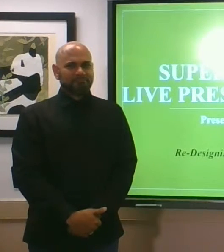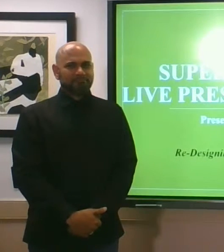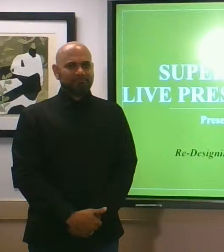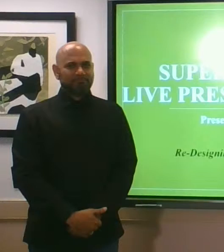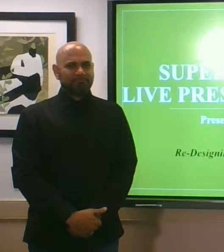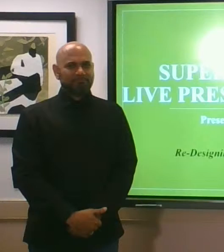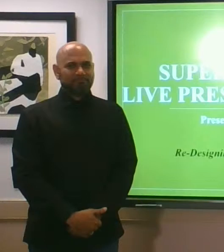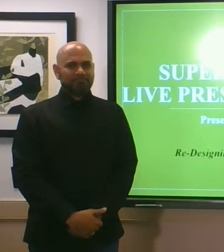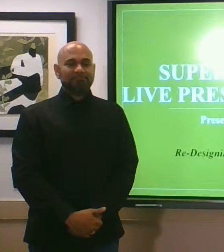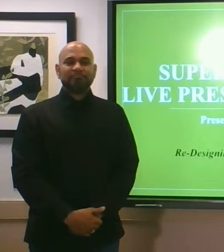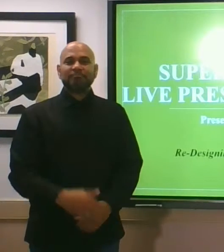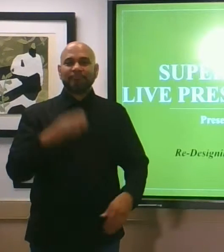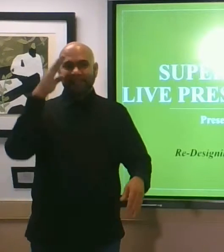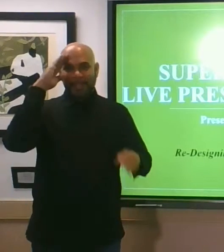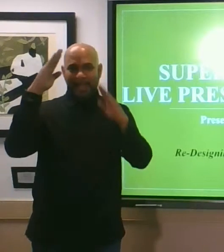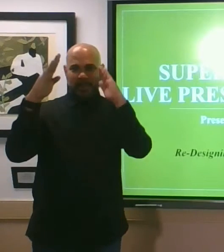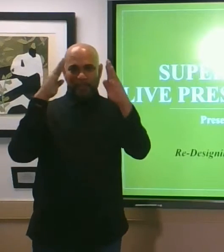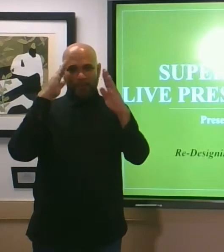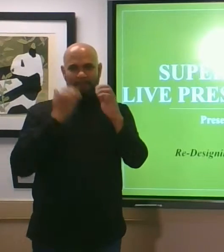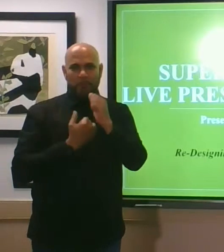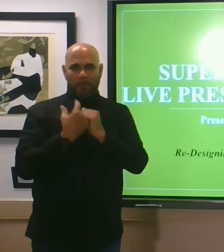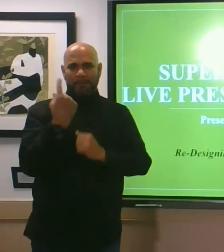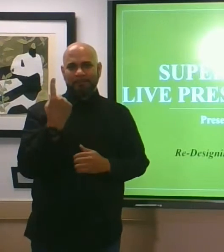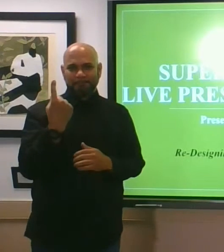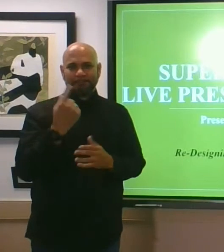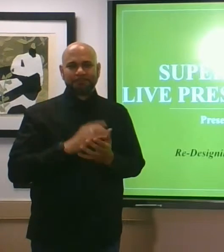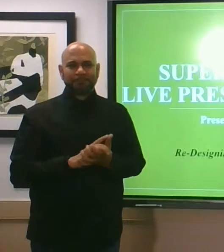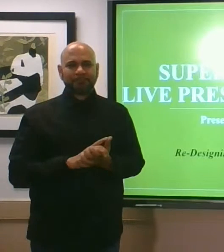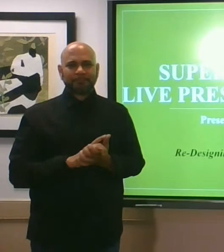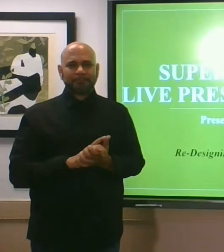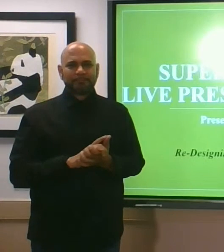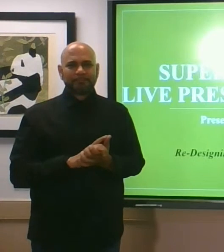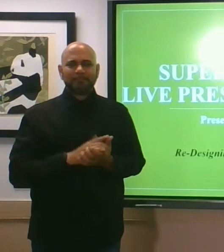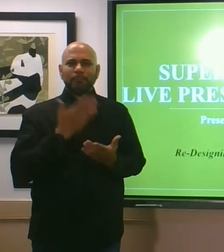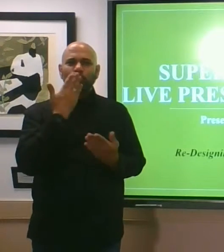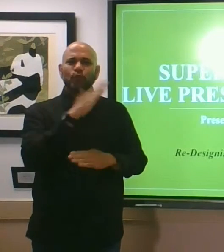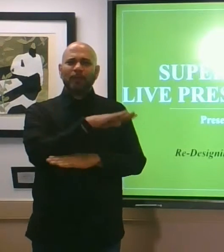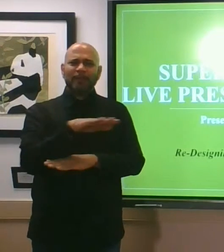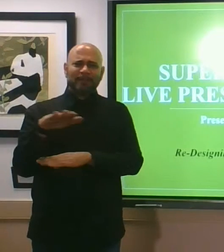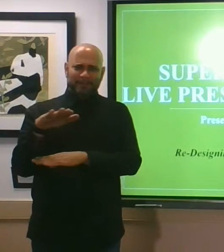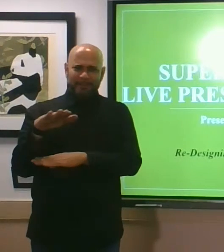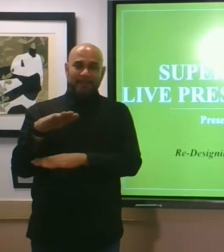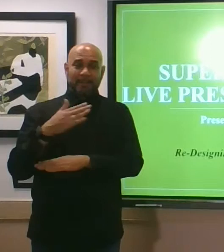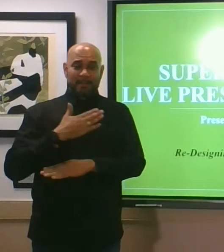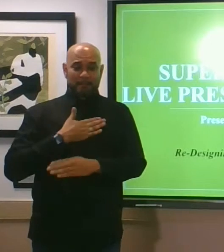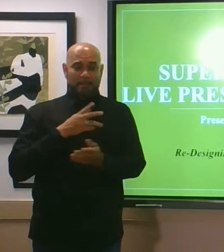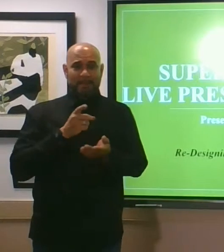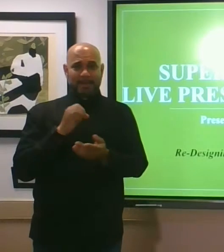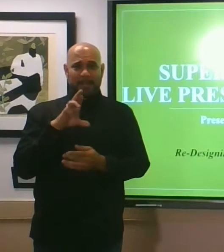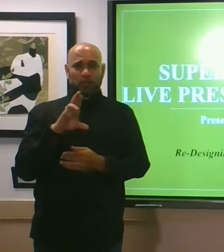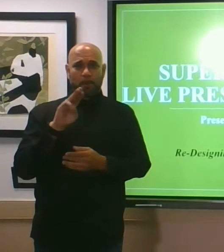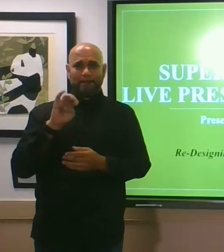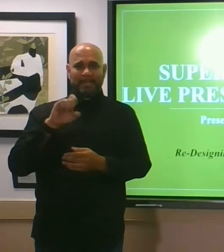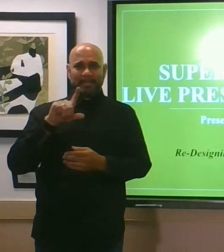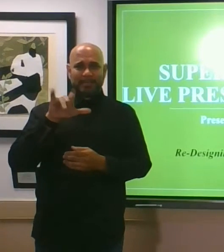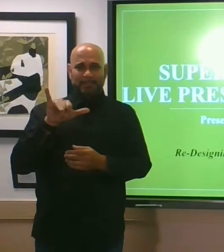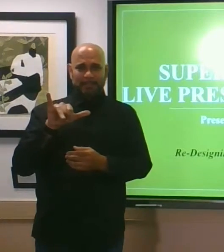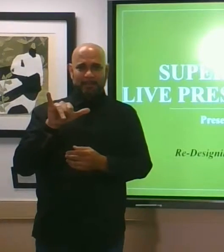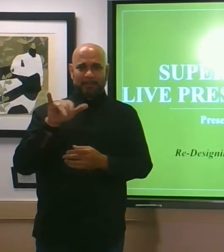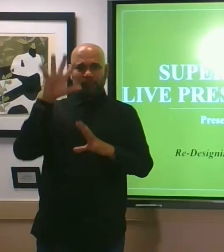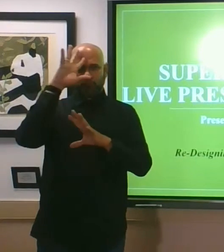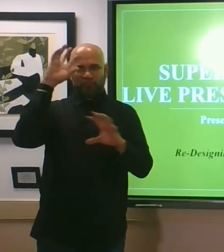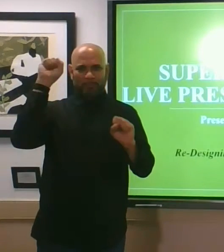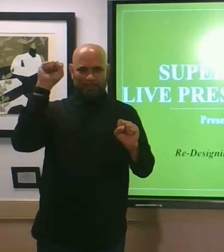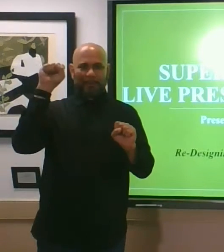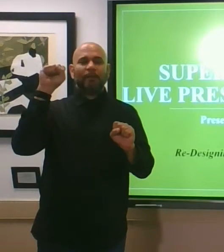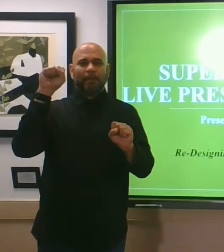hello everyone good afternoon i'm dr beasley superintendent thank